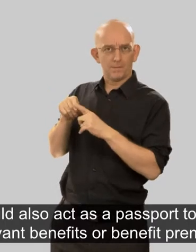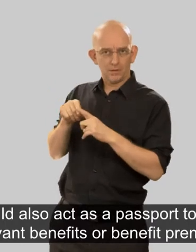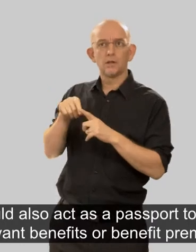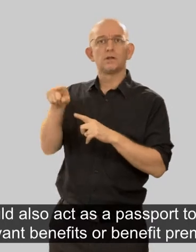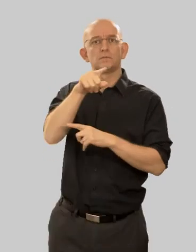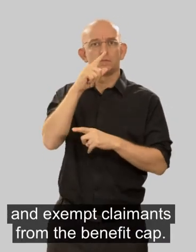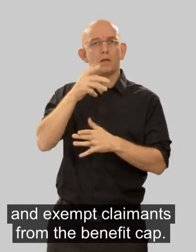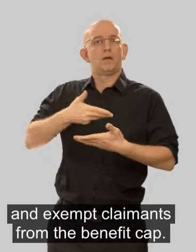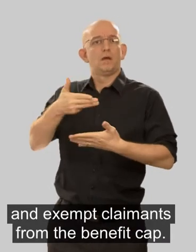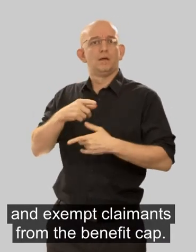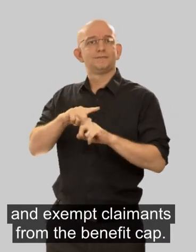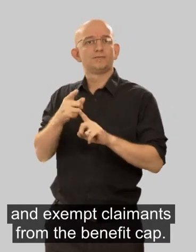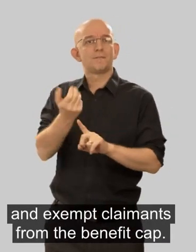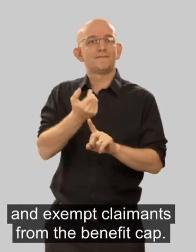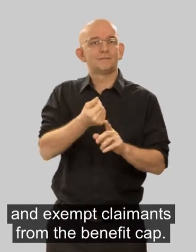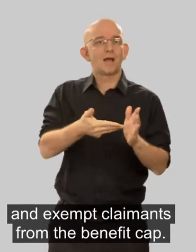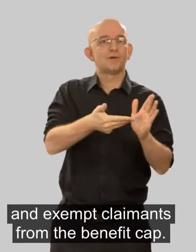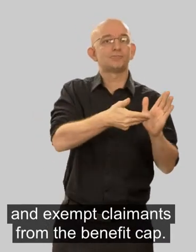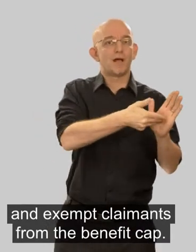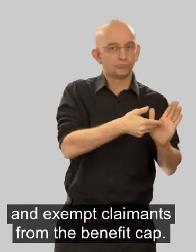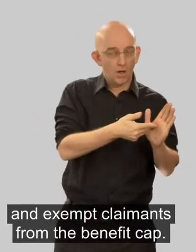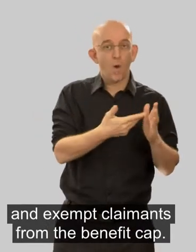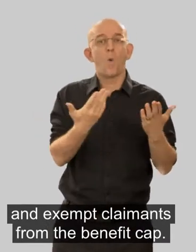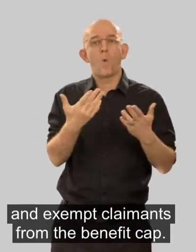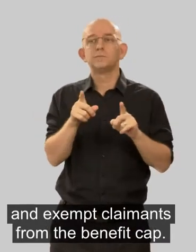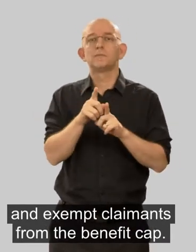and exempt claimants from the benefit cap